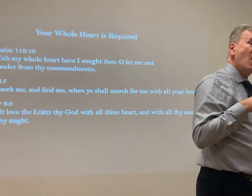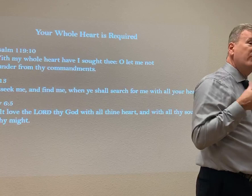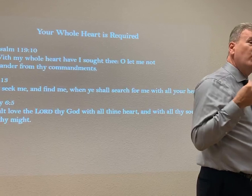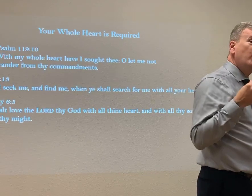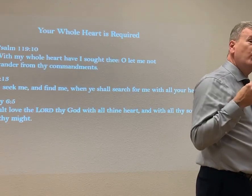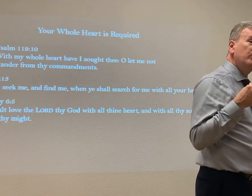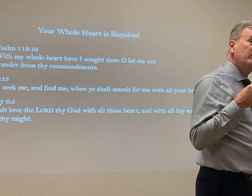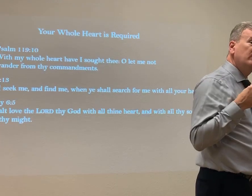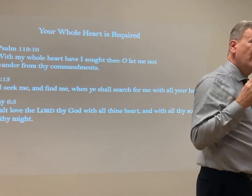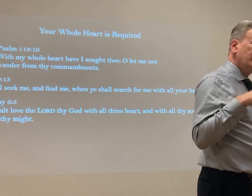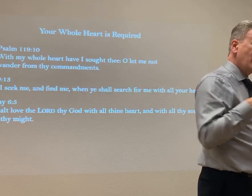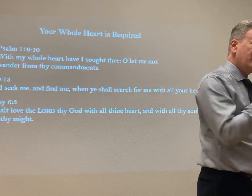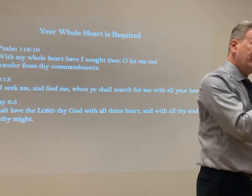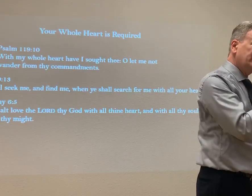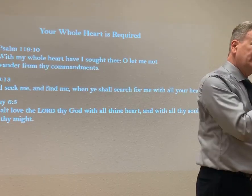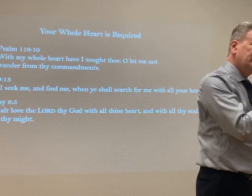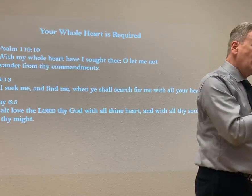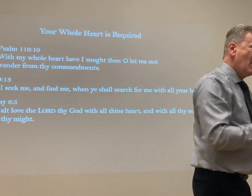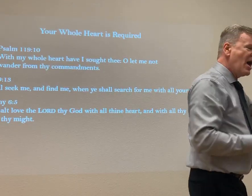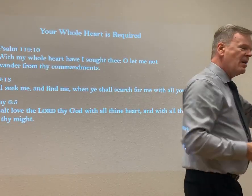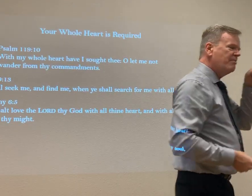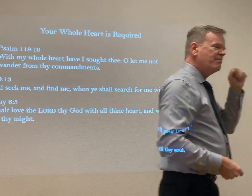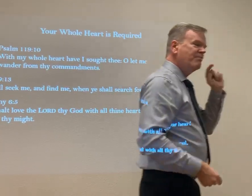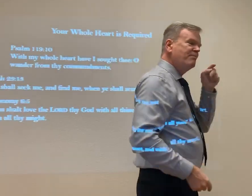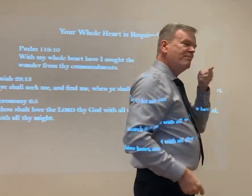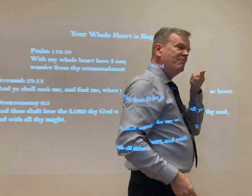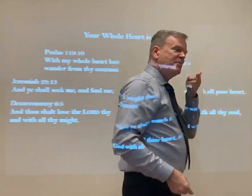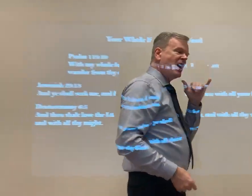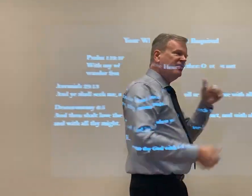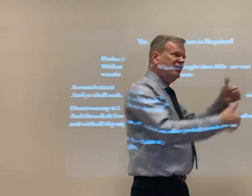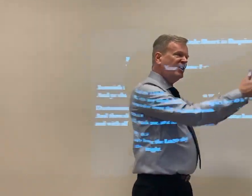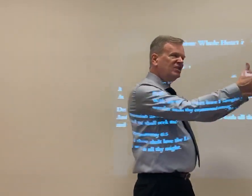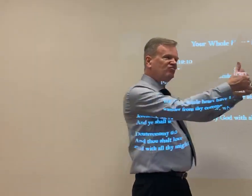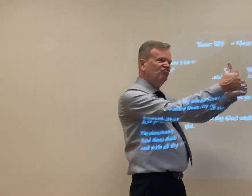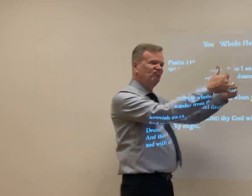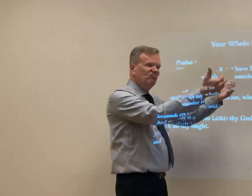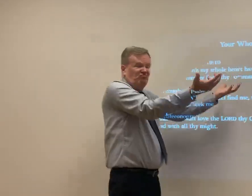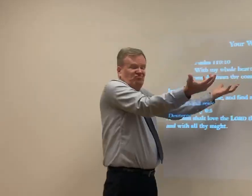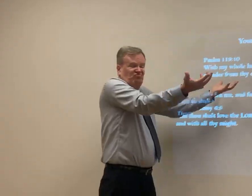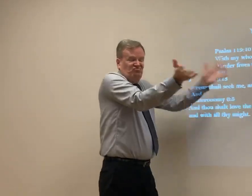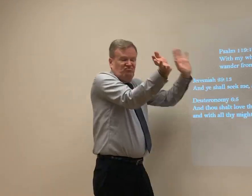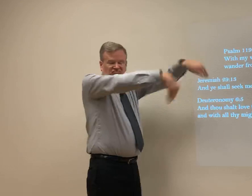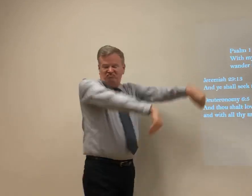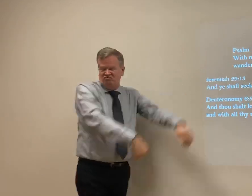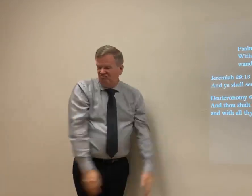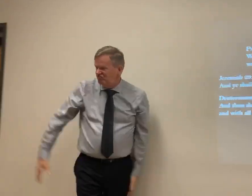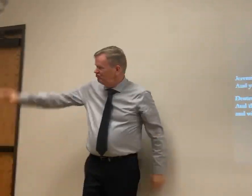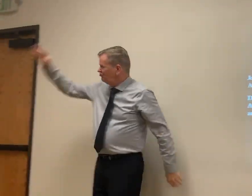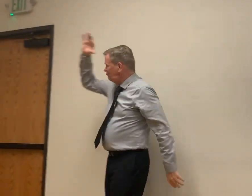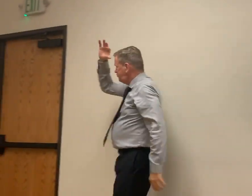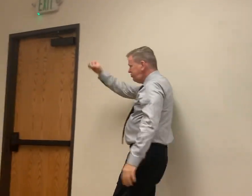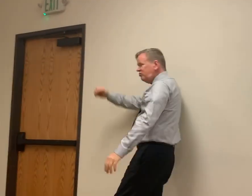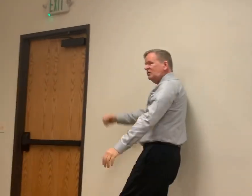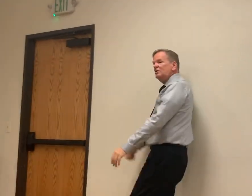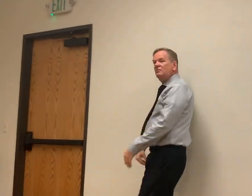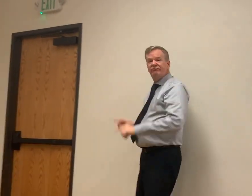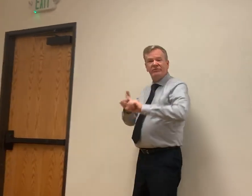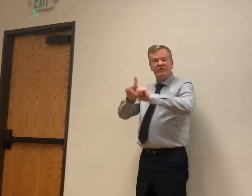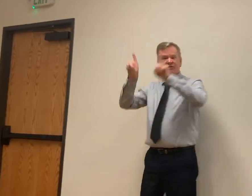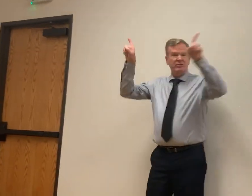If you don't, if you don't have love, the opposite of love is apathy, carelessness. I'm not going to act on anything. That's the